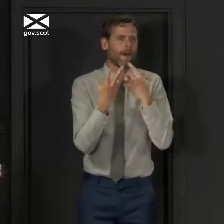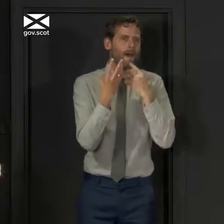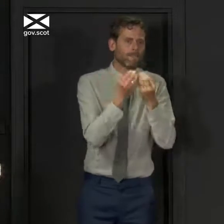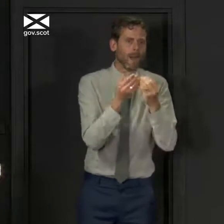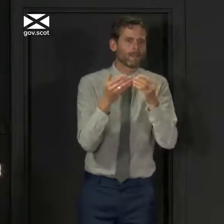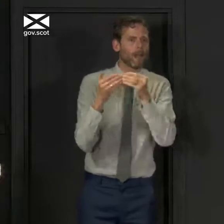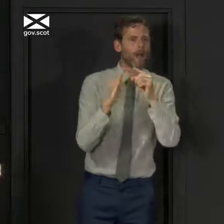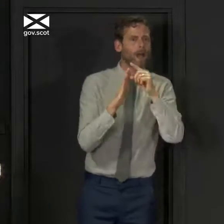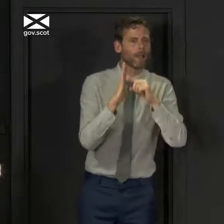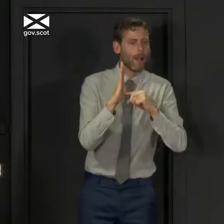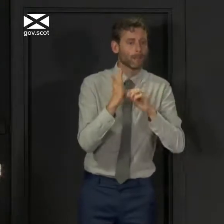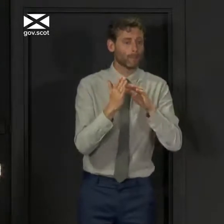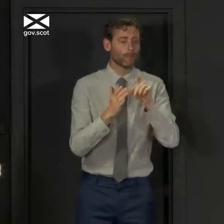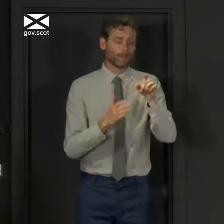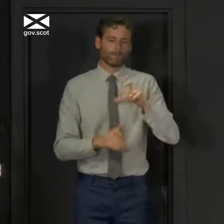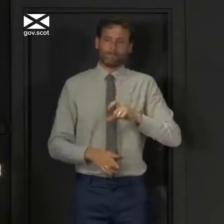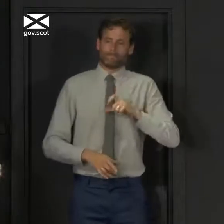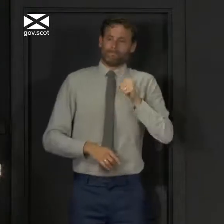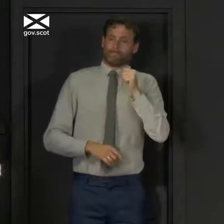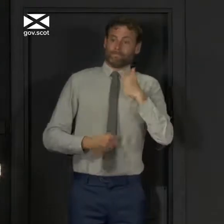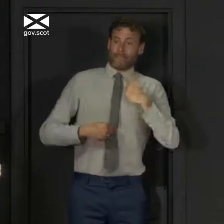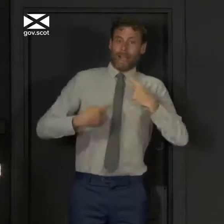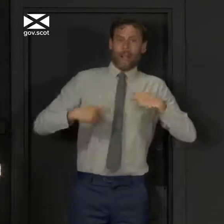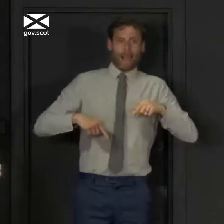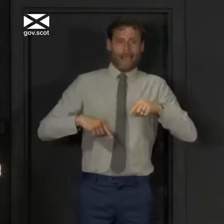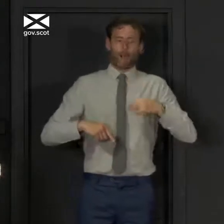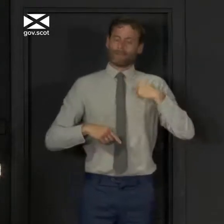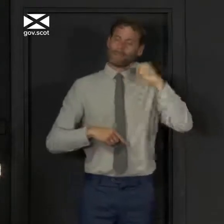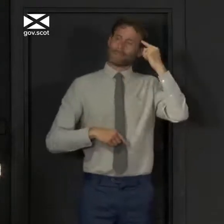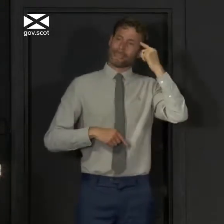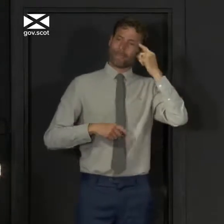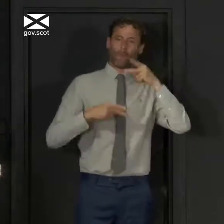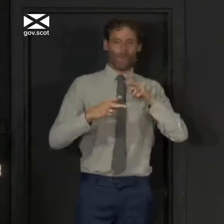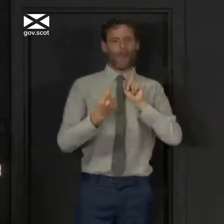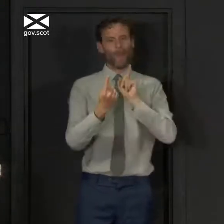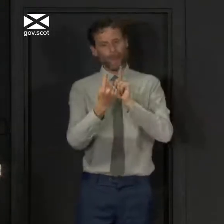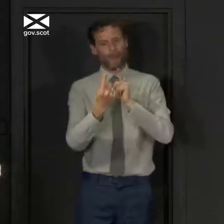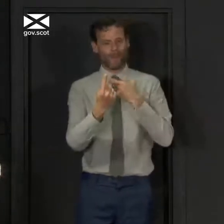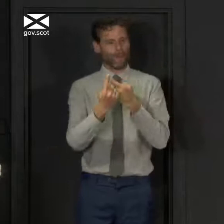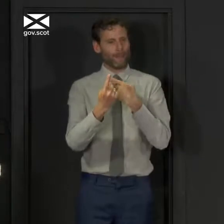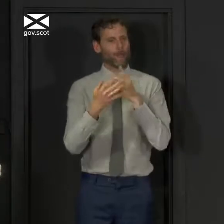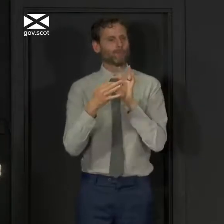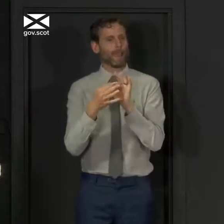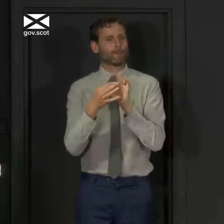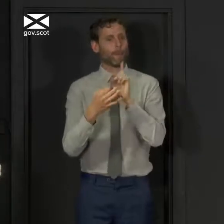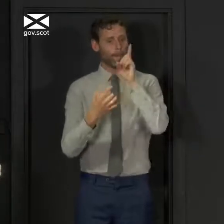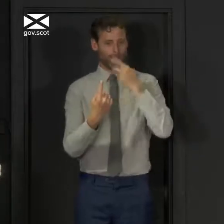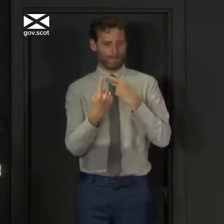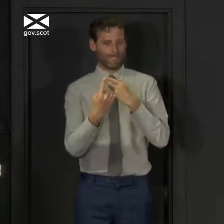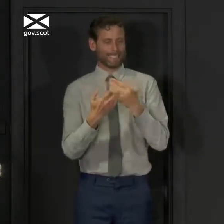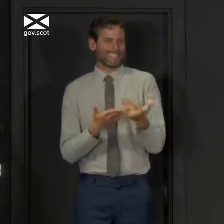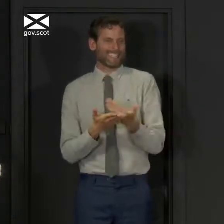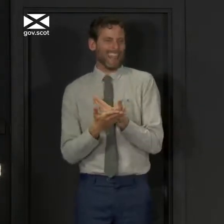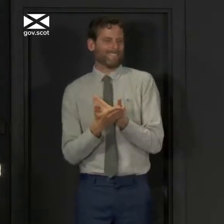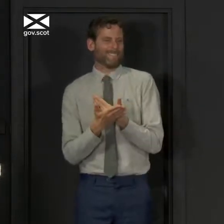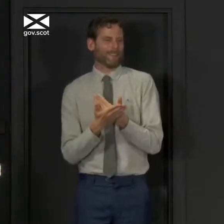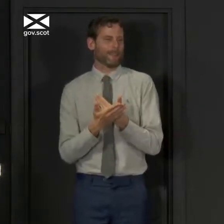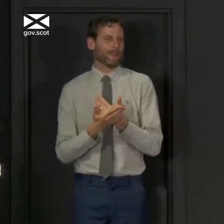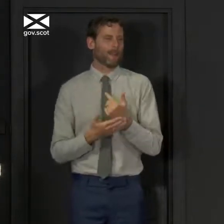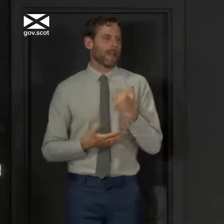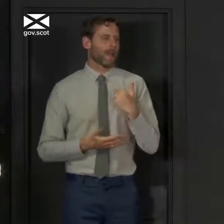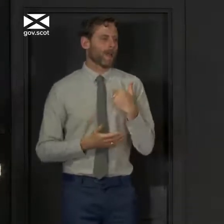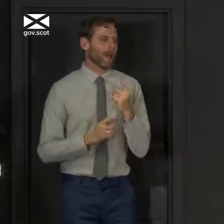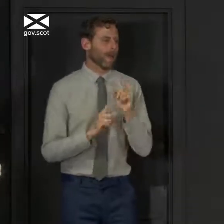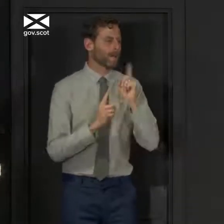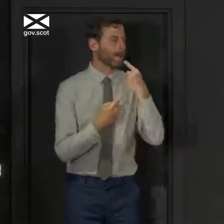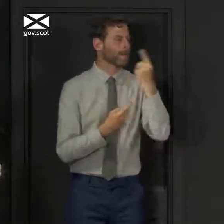that allows people to live their lives sensibly, but also in a way that is as safe as possible. So I'm not giving you a specific